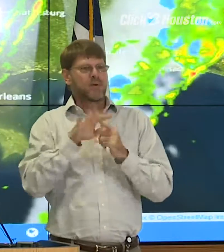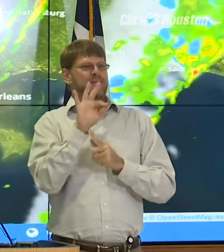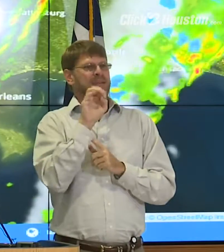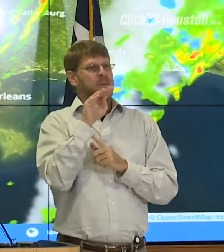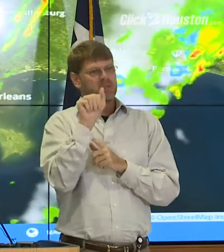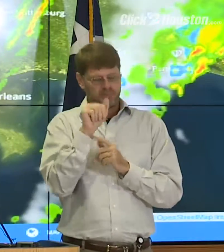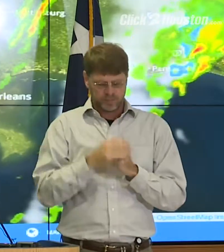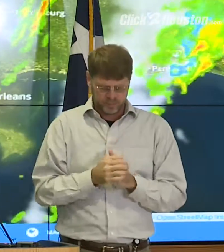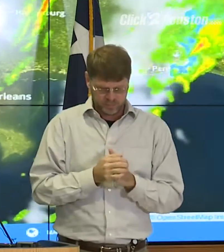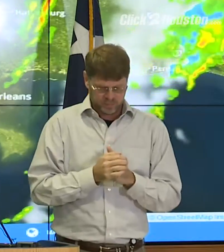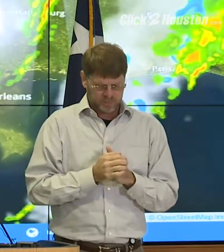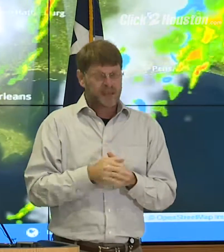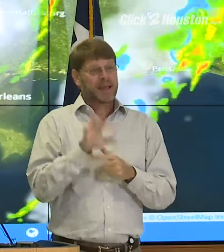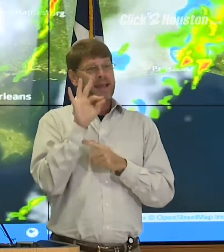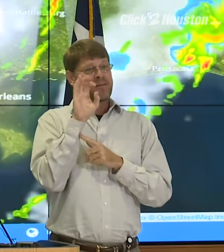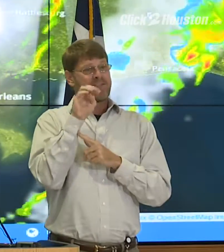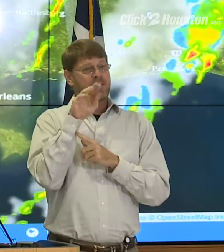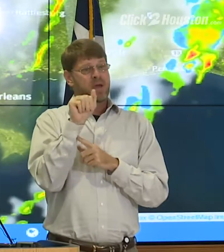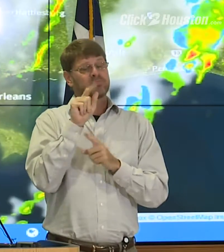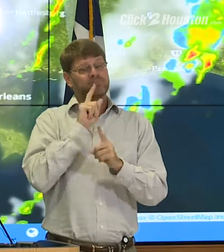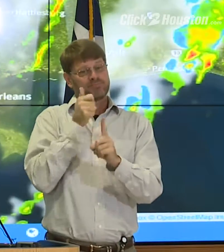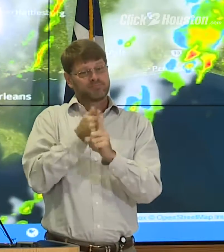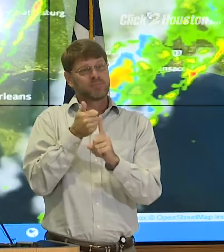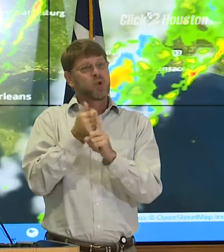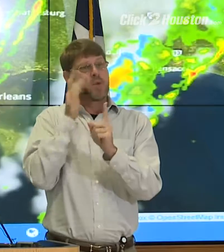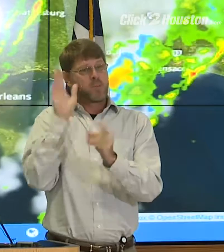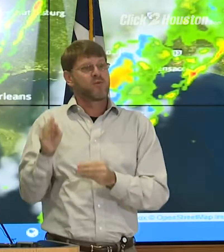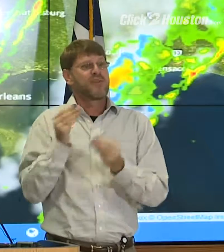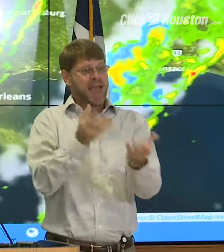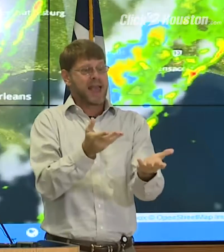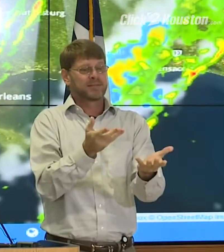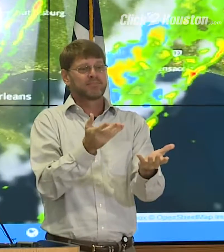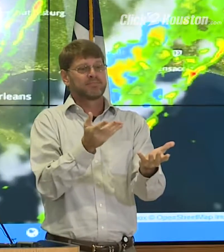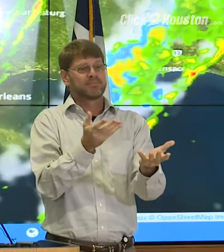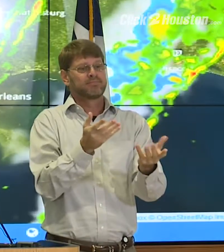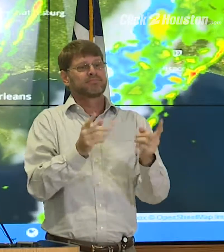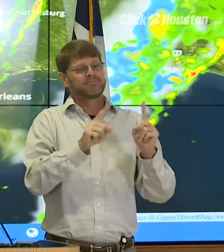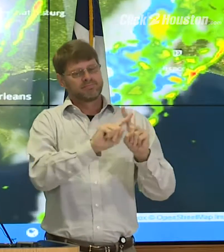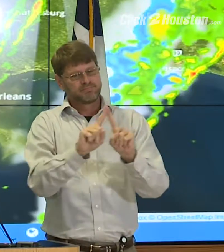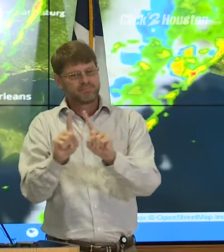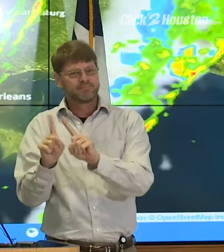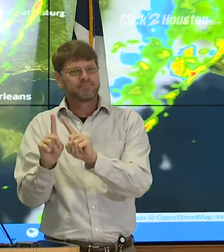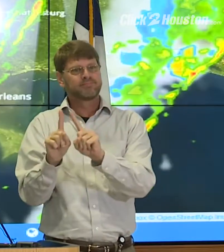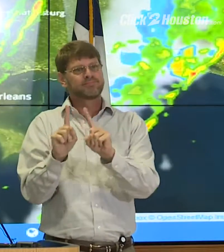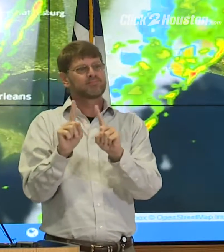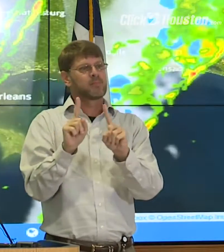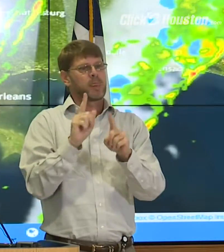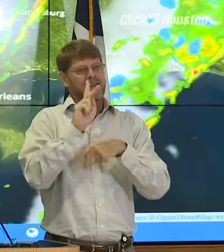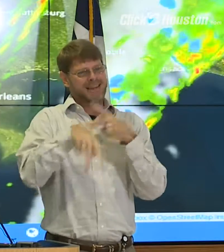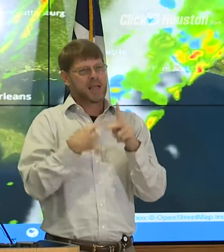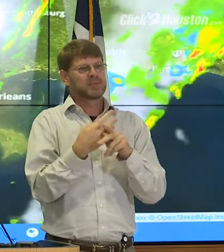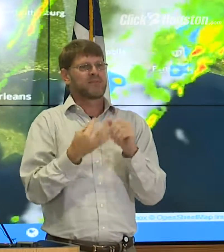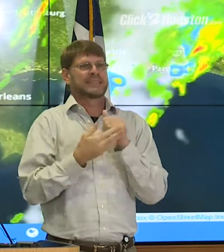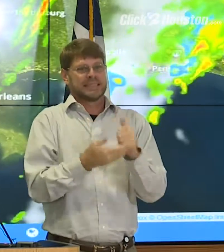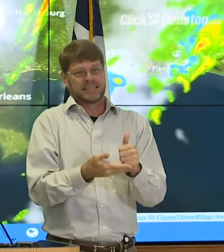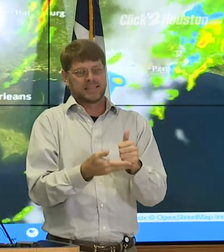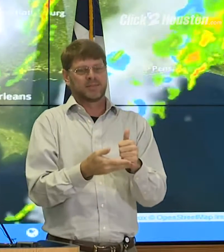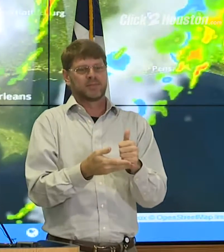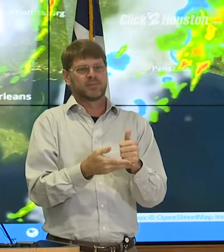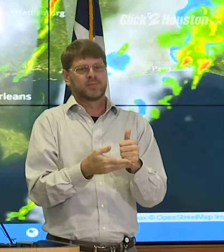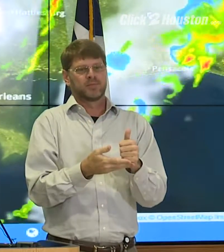So FEMA really will provide a number of types of assistance,